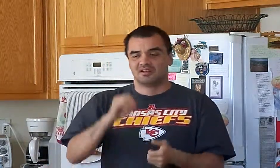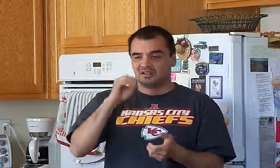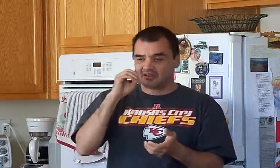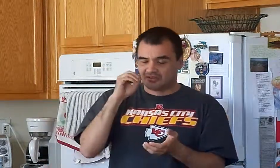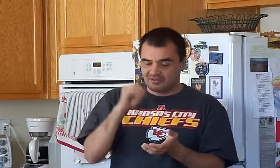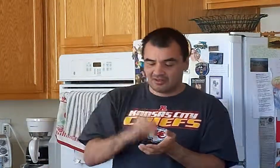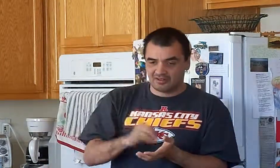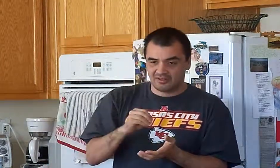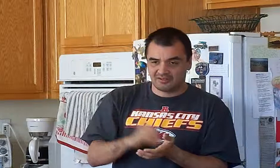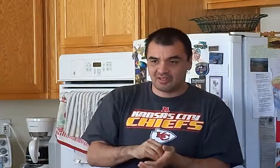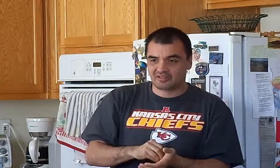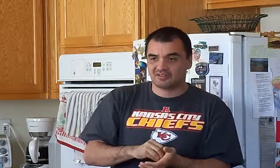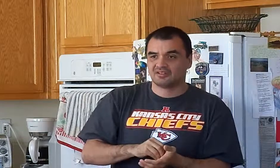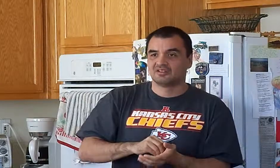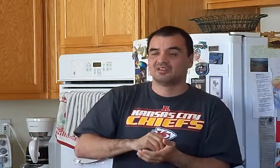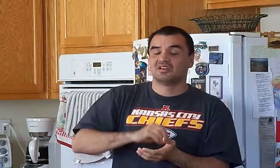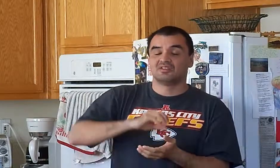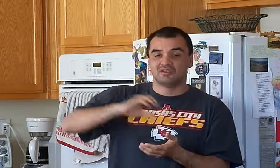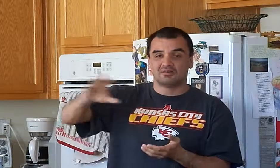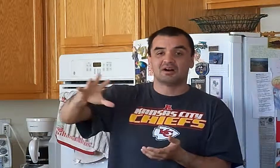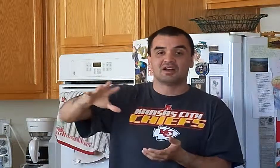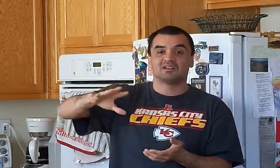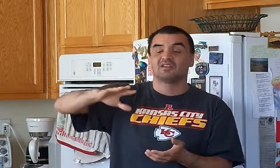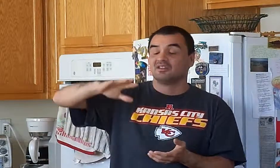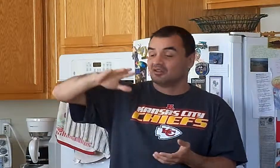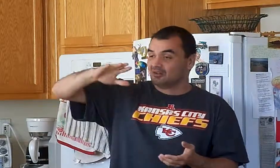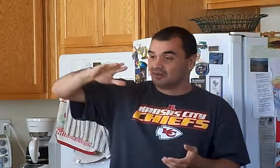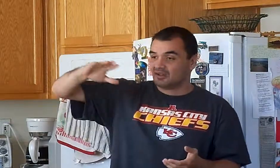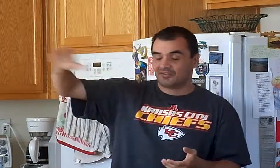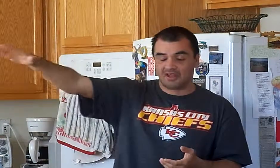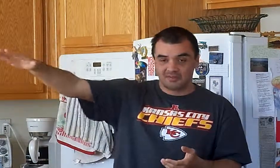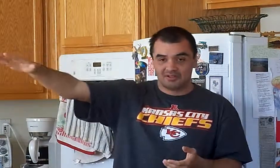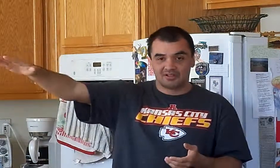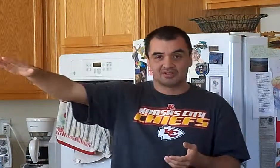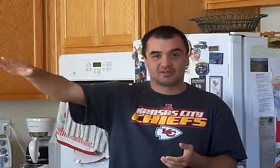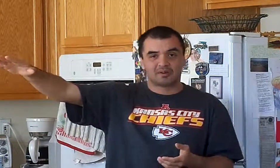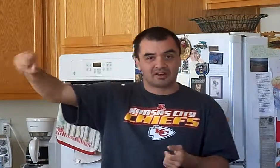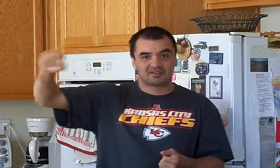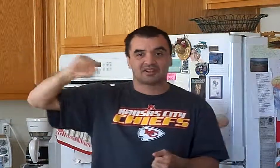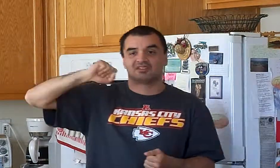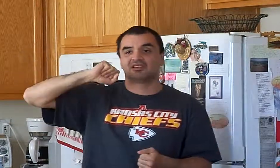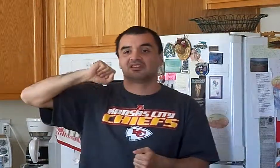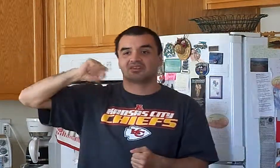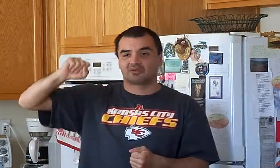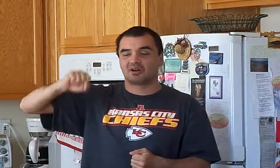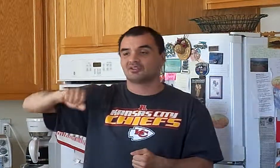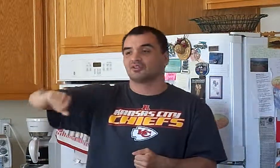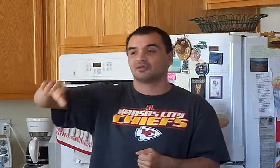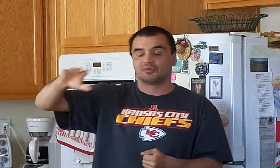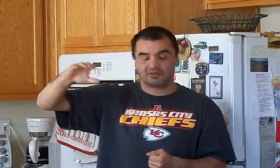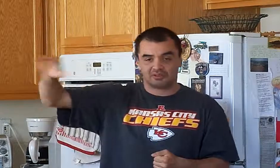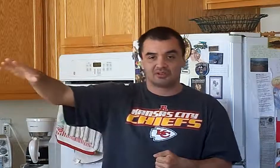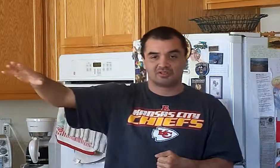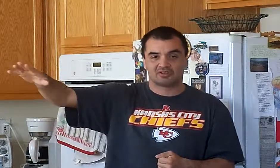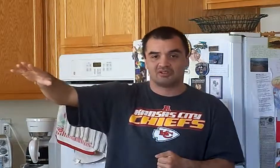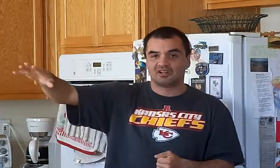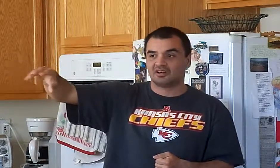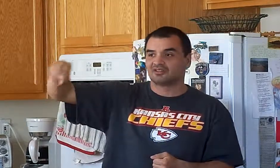is, in a sense, in their mind, if Amy does get roboticized in the crossover, which it looks like she does,